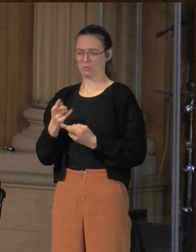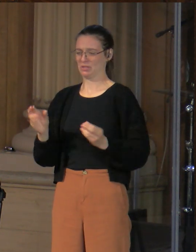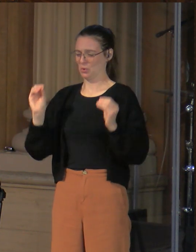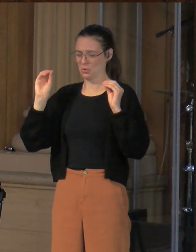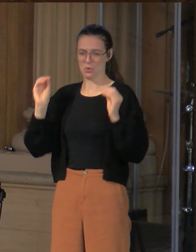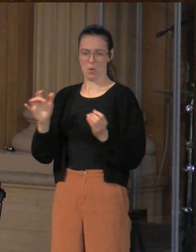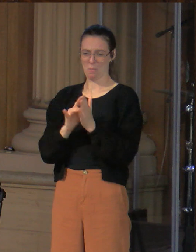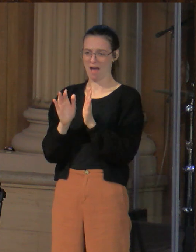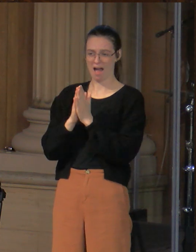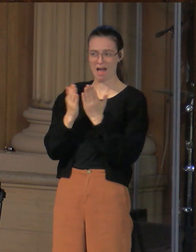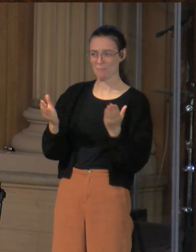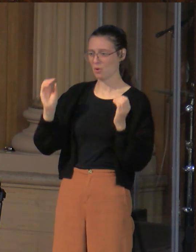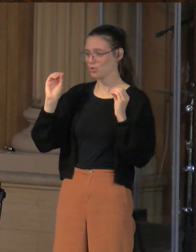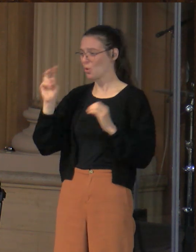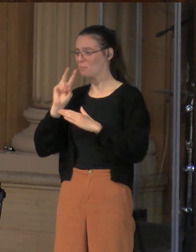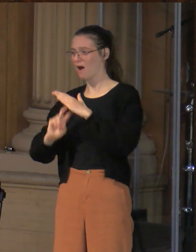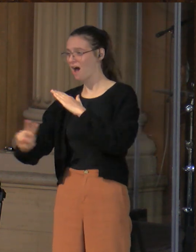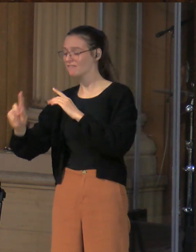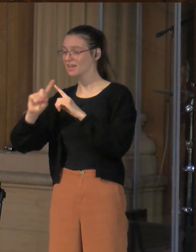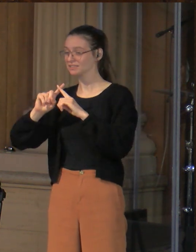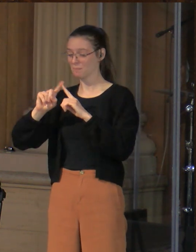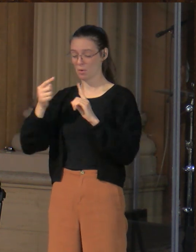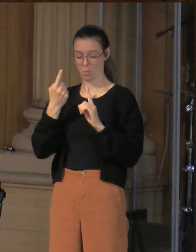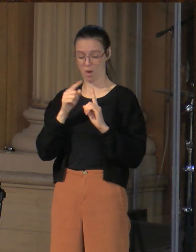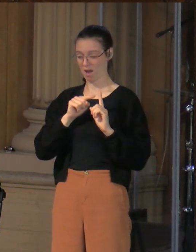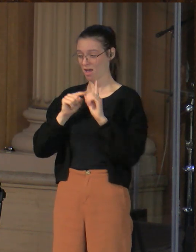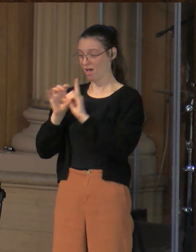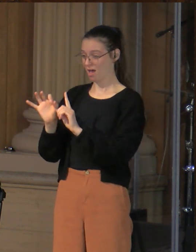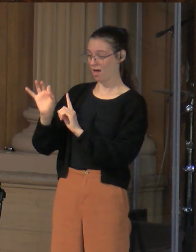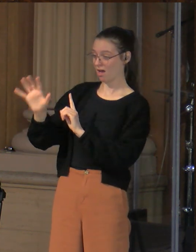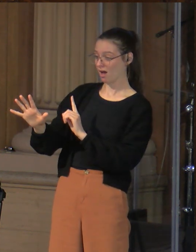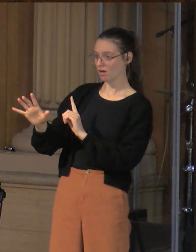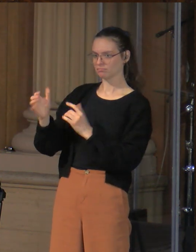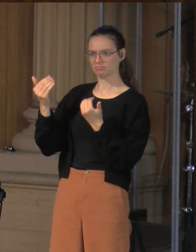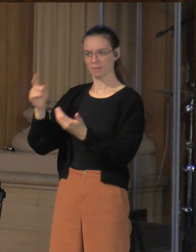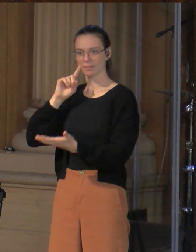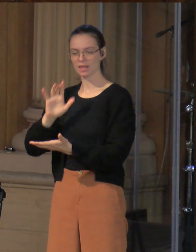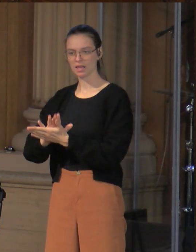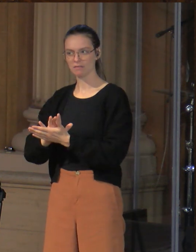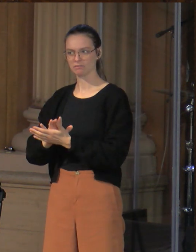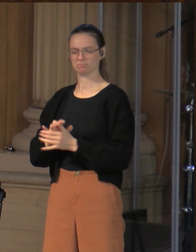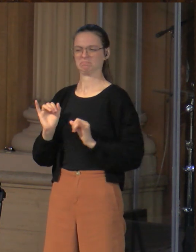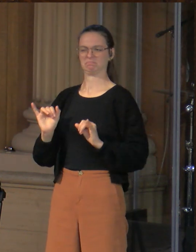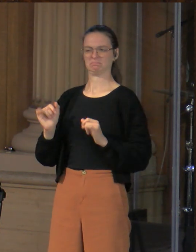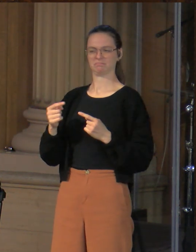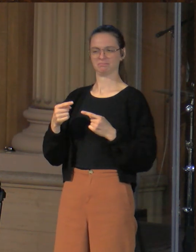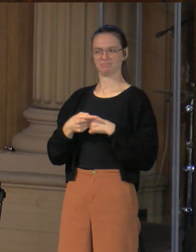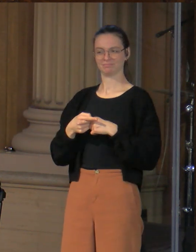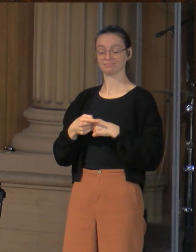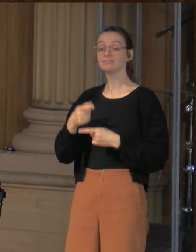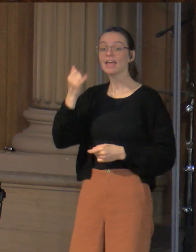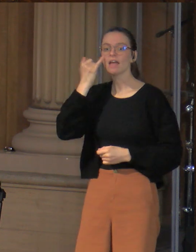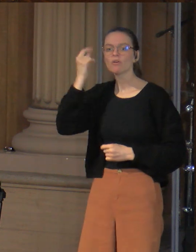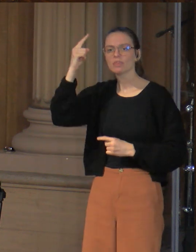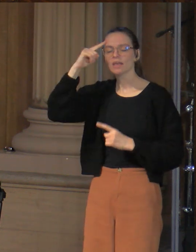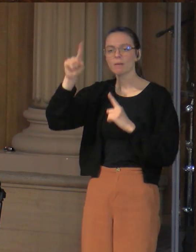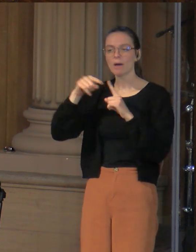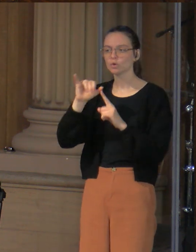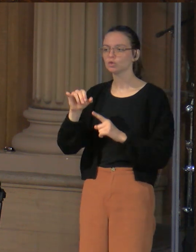I mean, if you think about Jonah, he was probably the worst missionary in all of history. Like, I can't imagine if our church was supporting